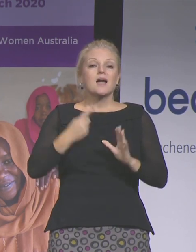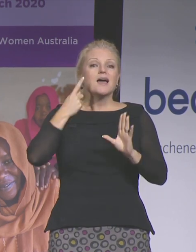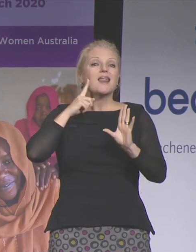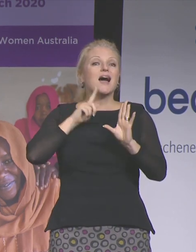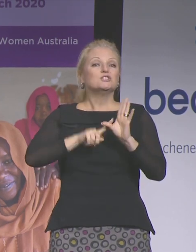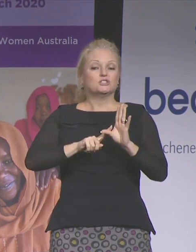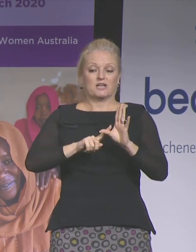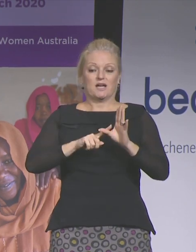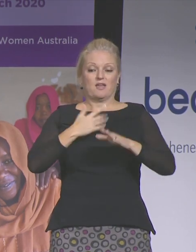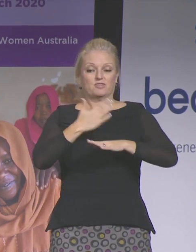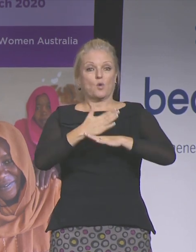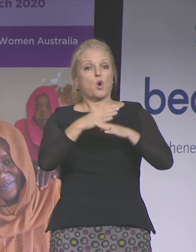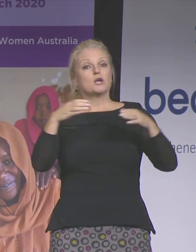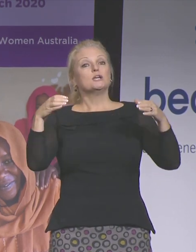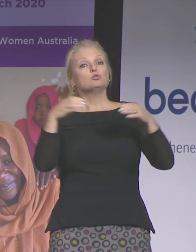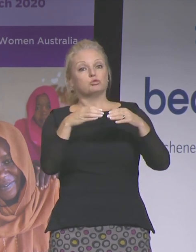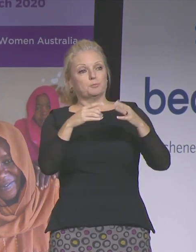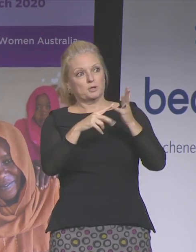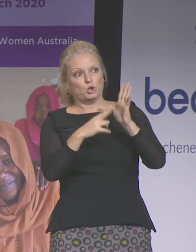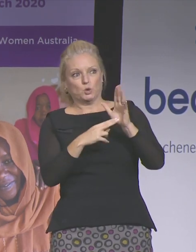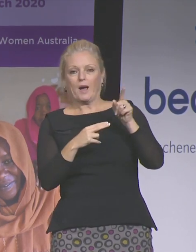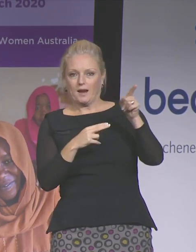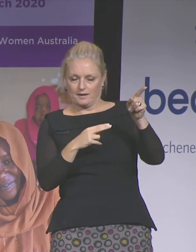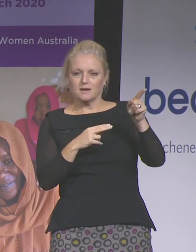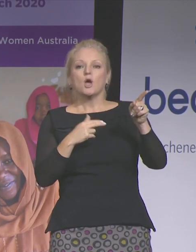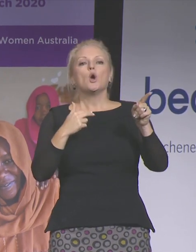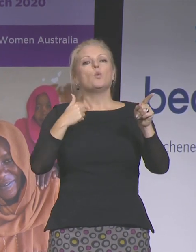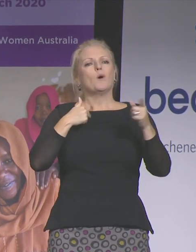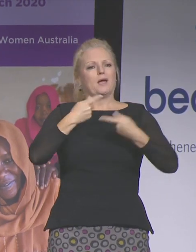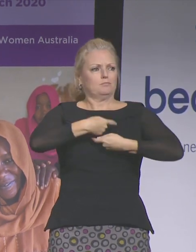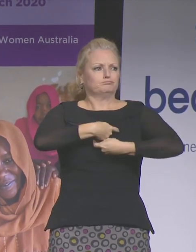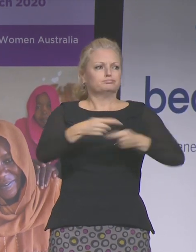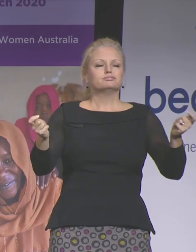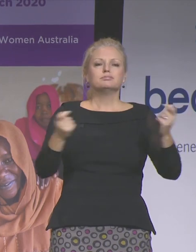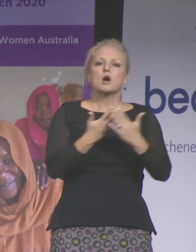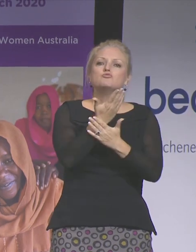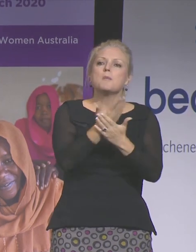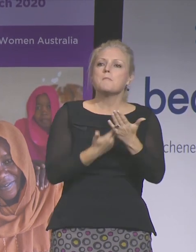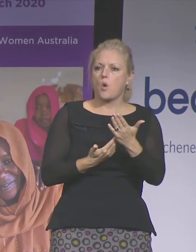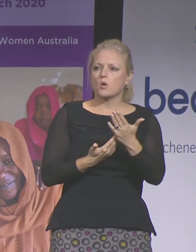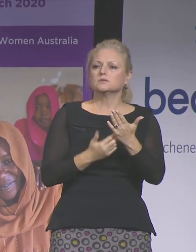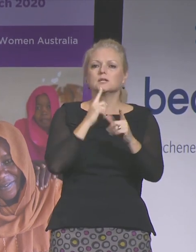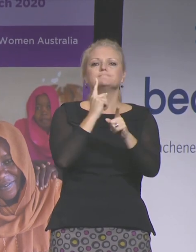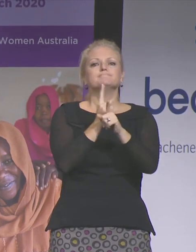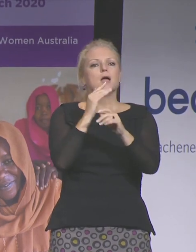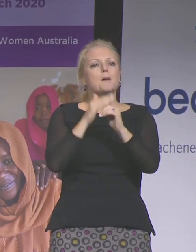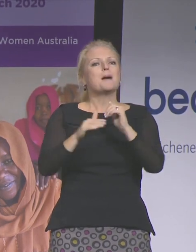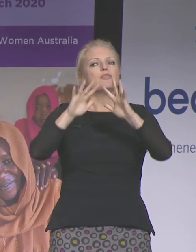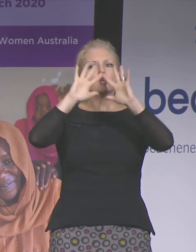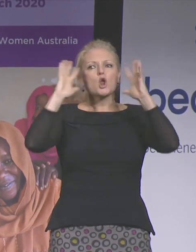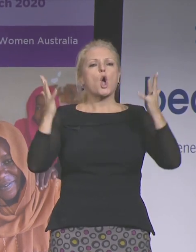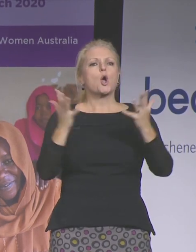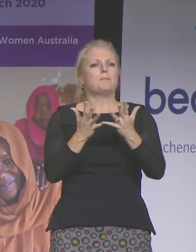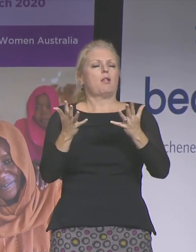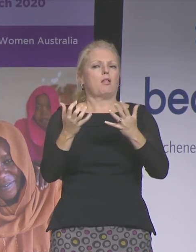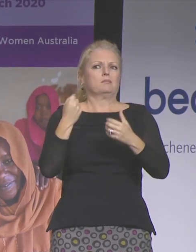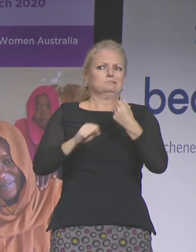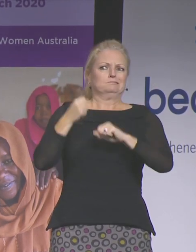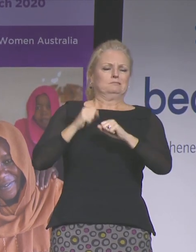working group released a global thematic report examining the global backlash on women's rights rights across the world.